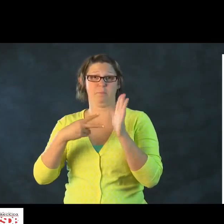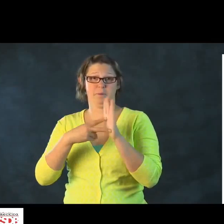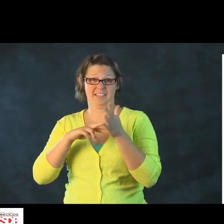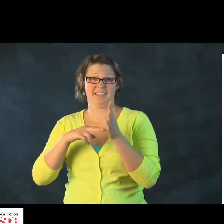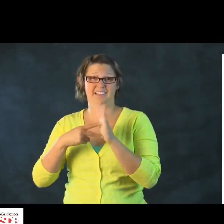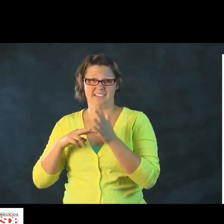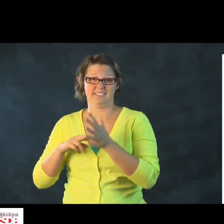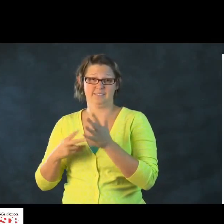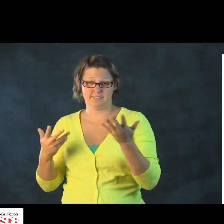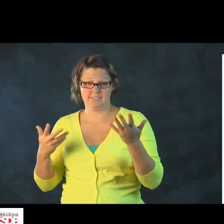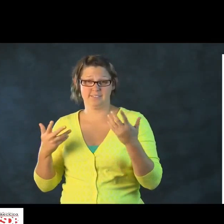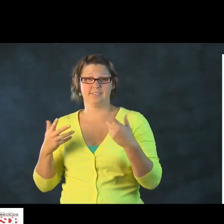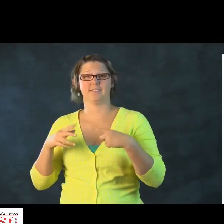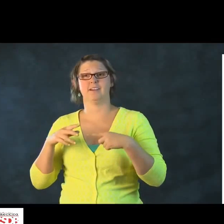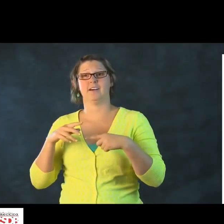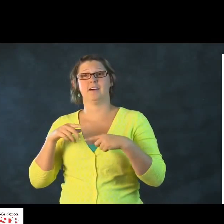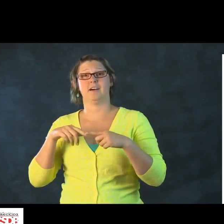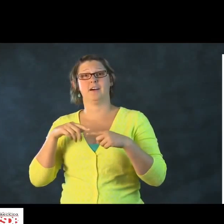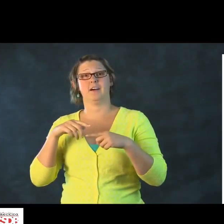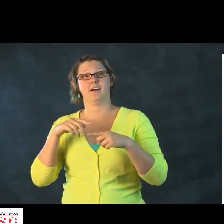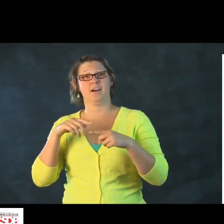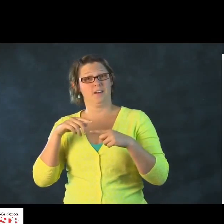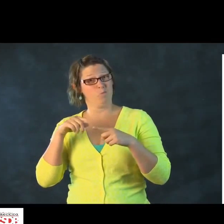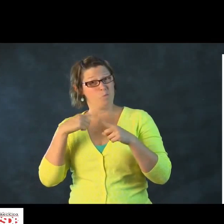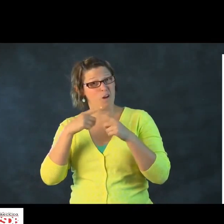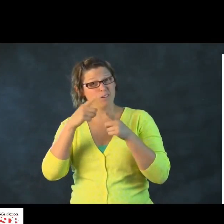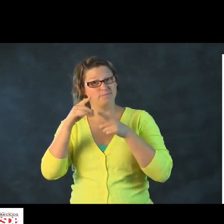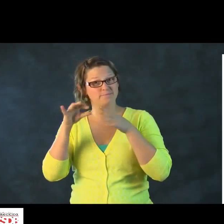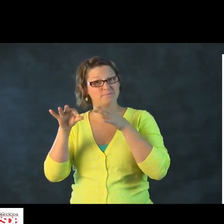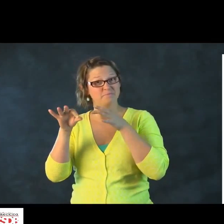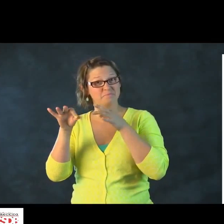Many words have many meanings.